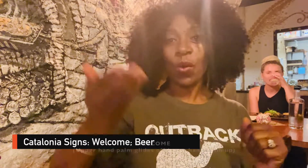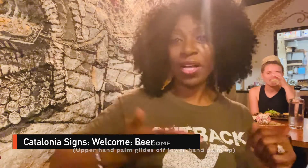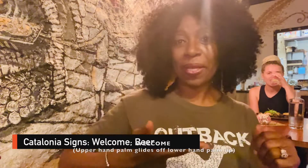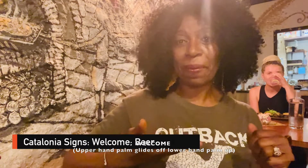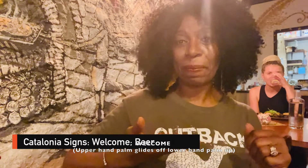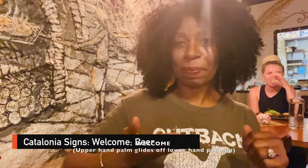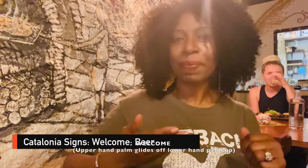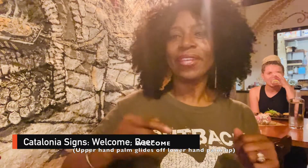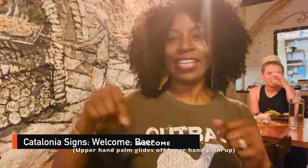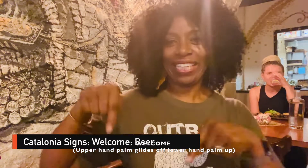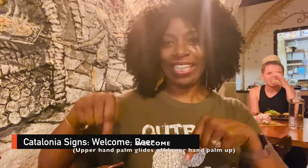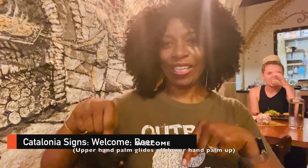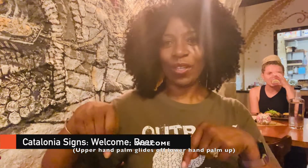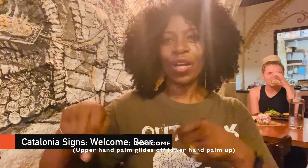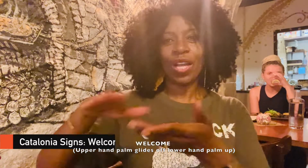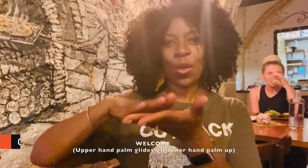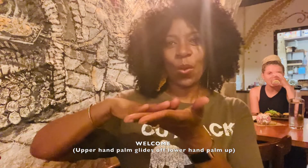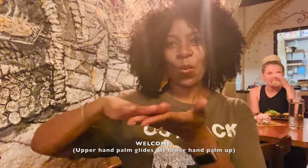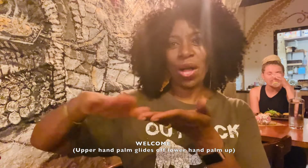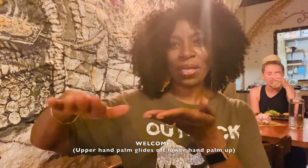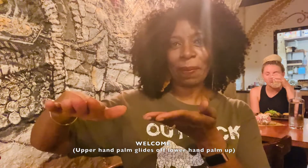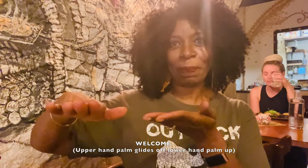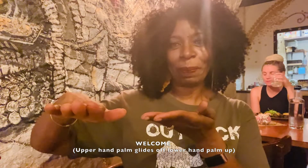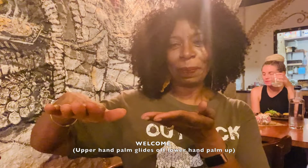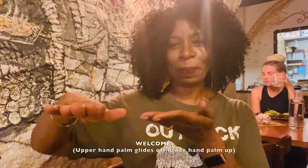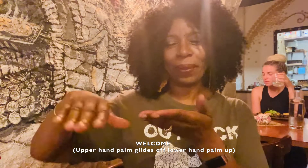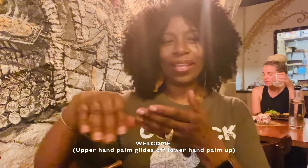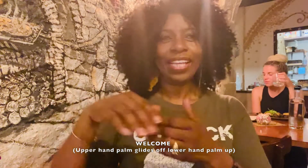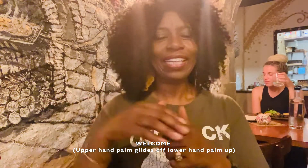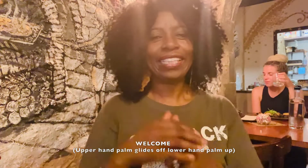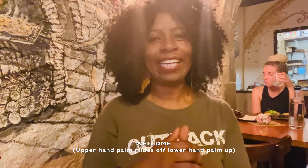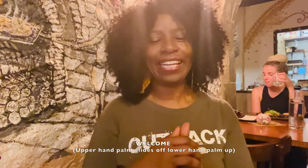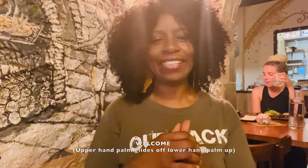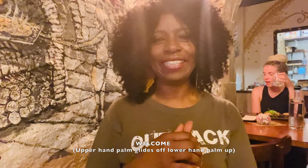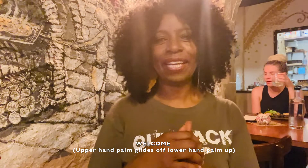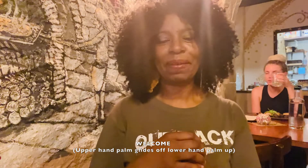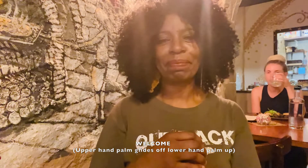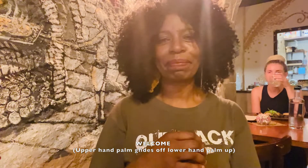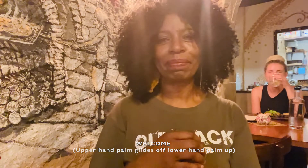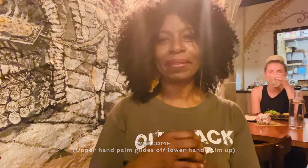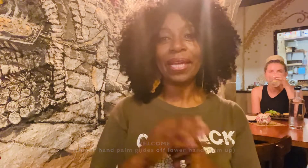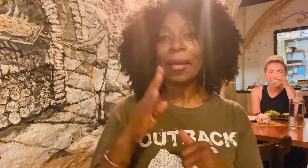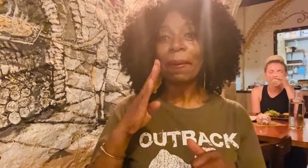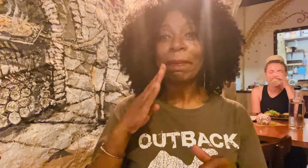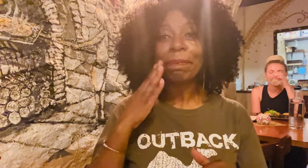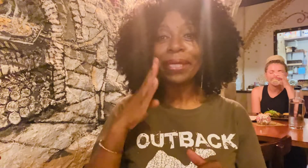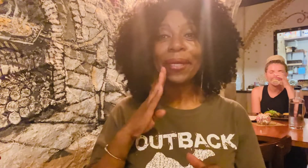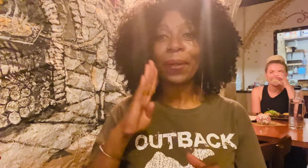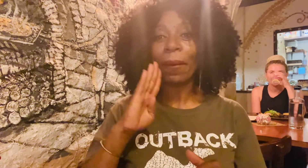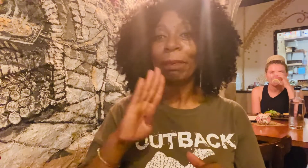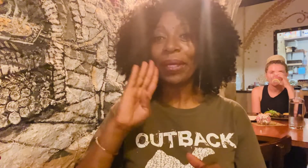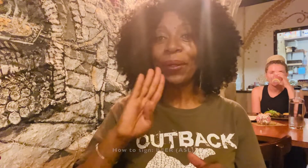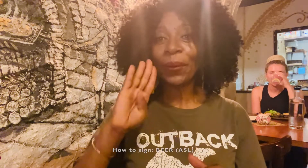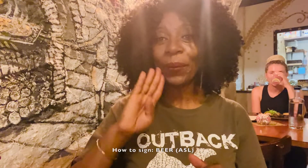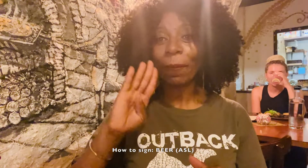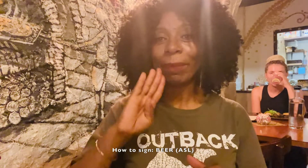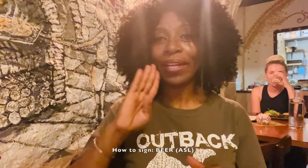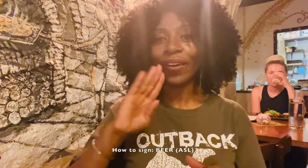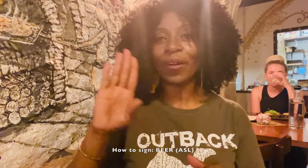this is the sign for welcome is like this unlike ours our sign for beer might